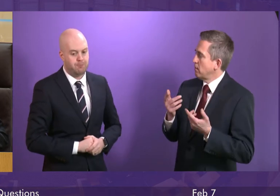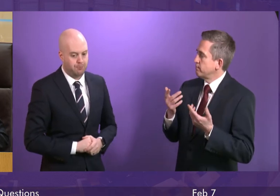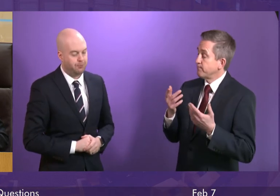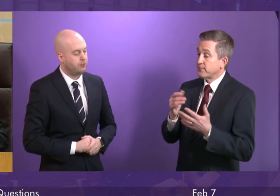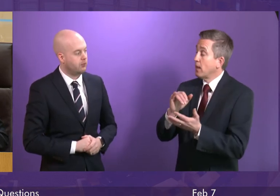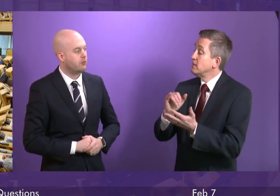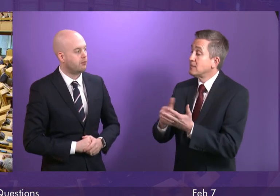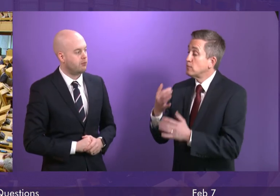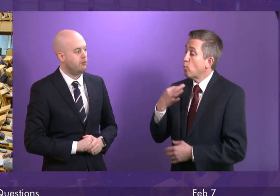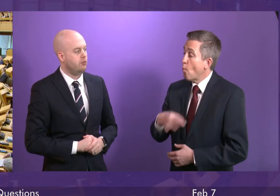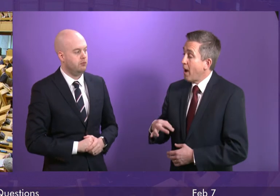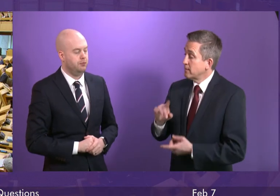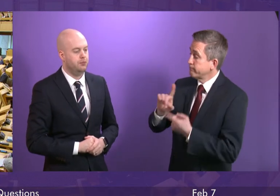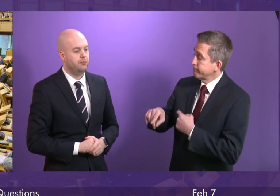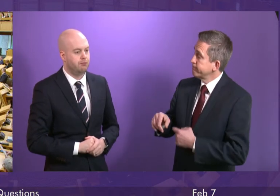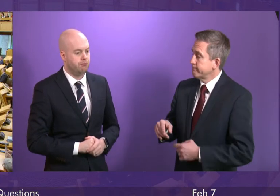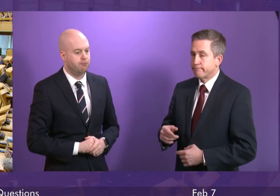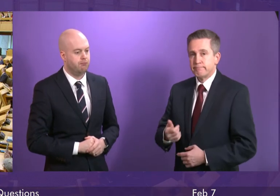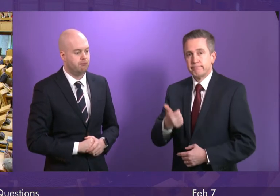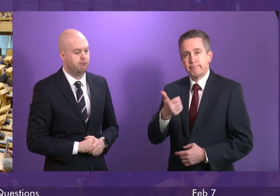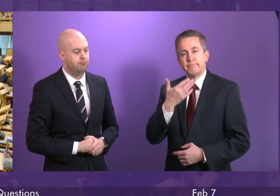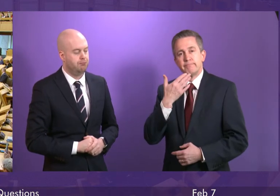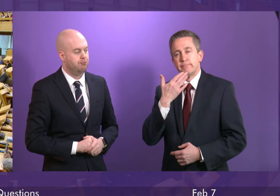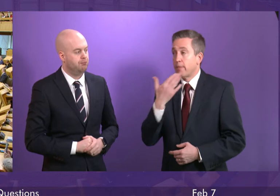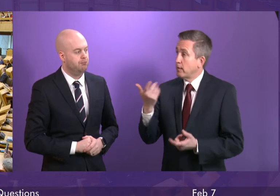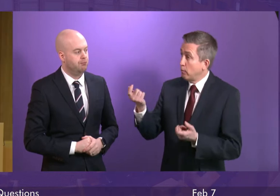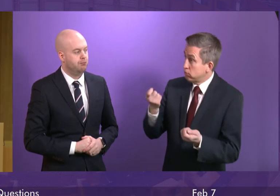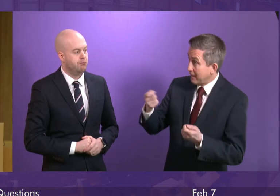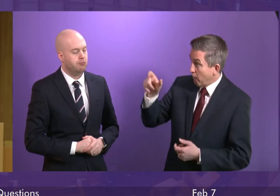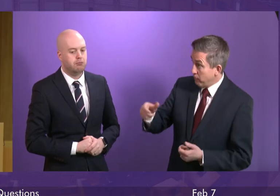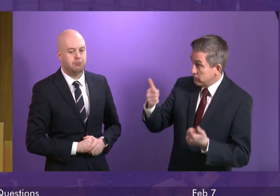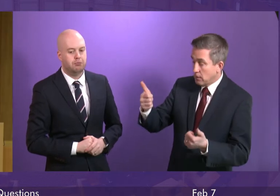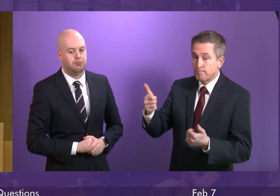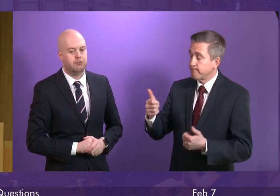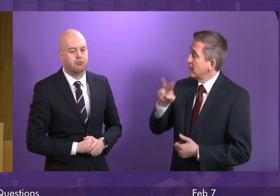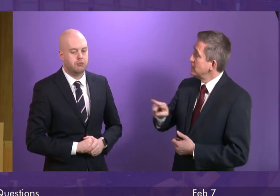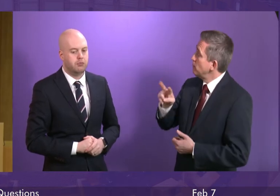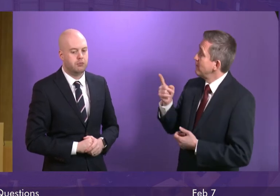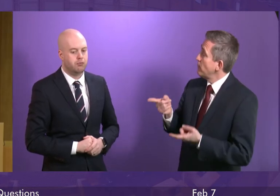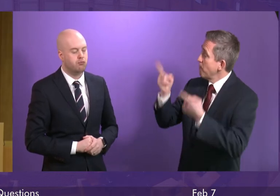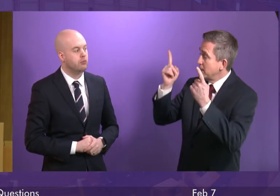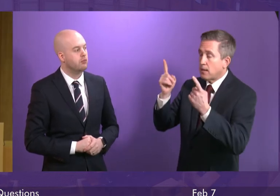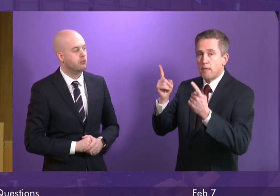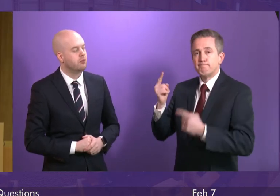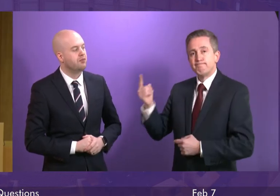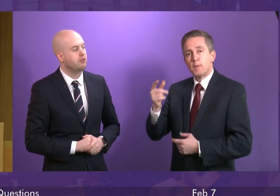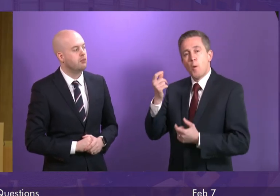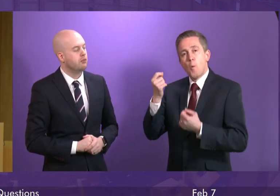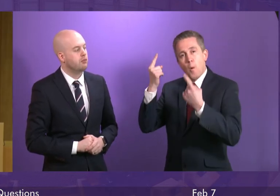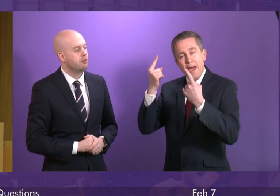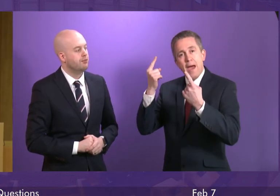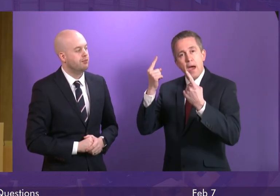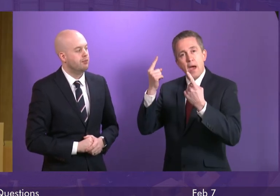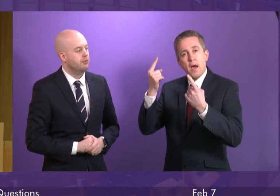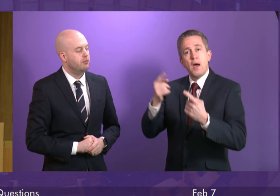Sandra White. Thank you very much, Deputy First Minister. You will be aware of the application